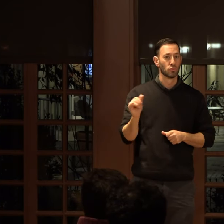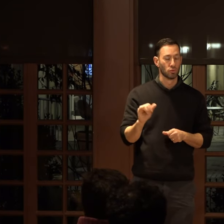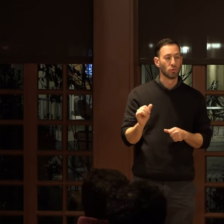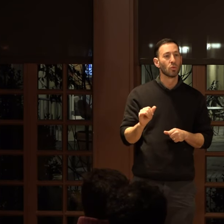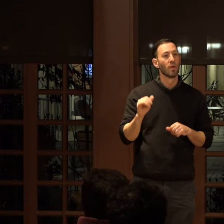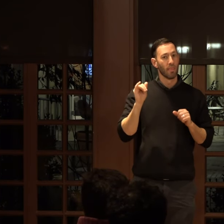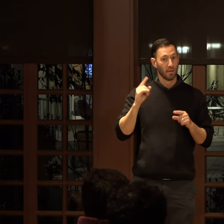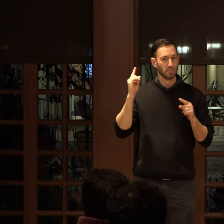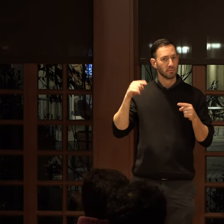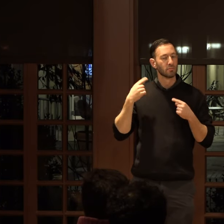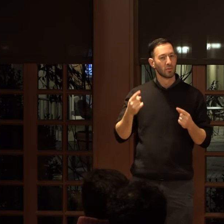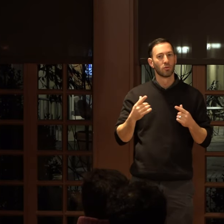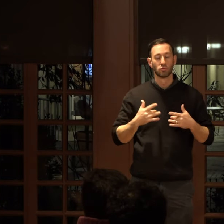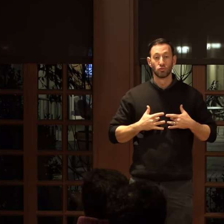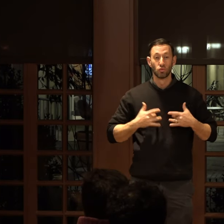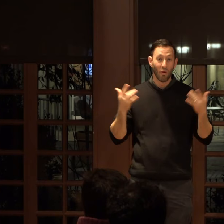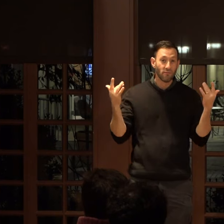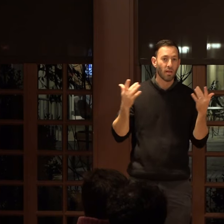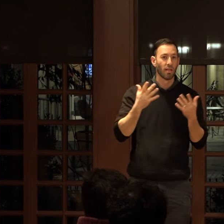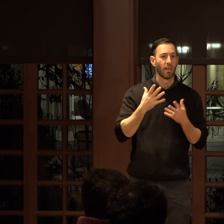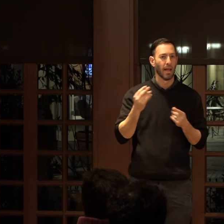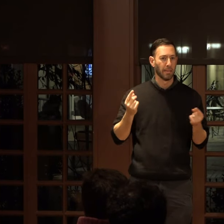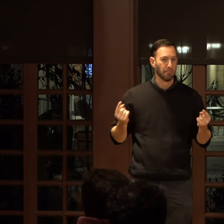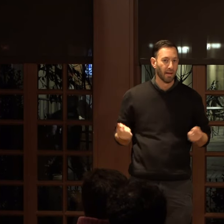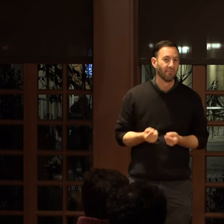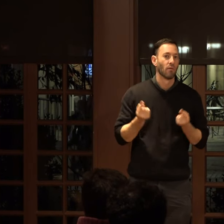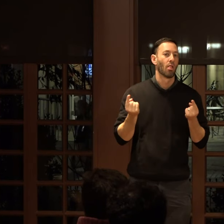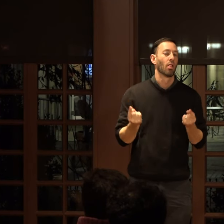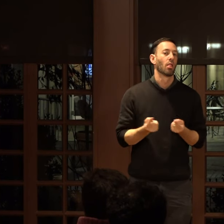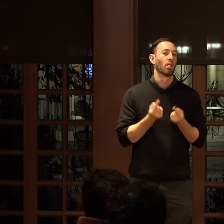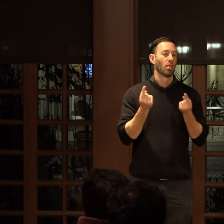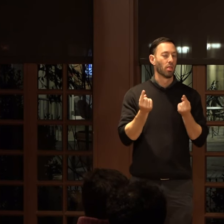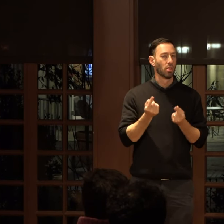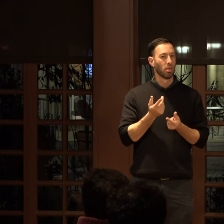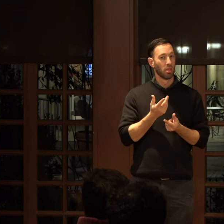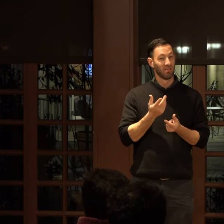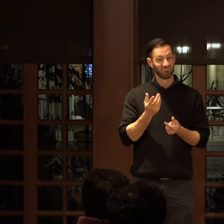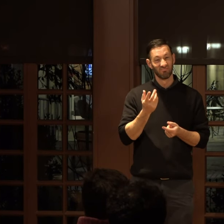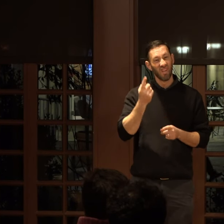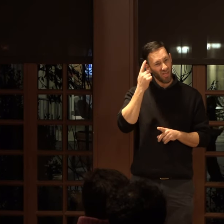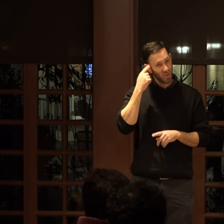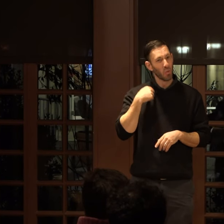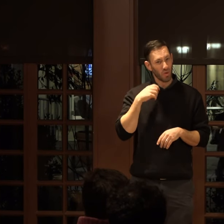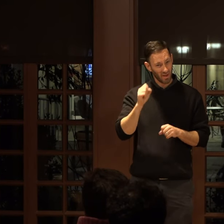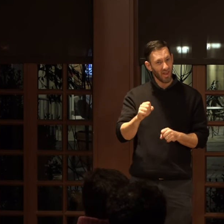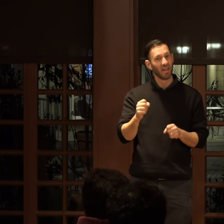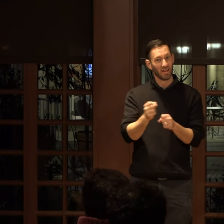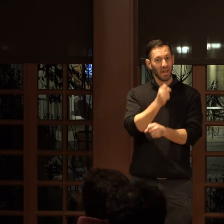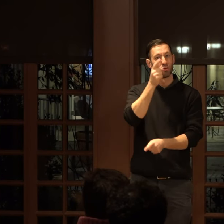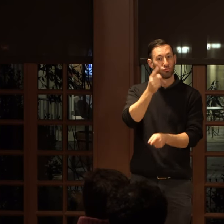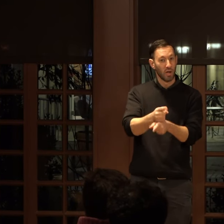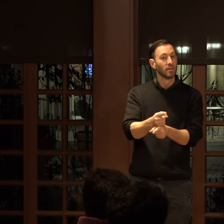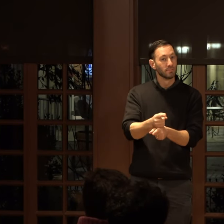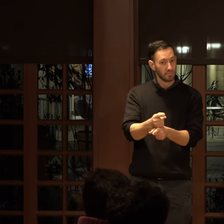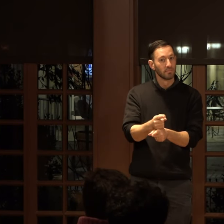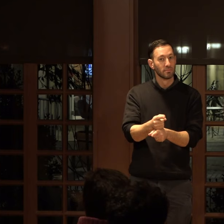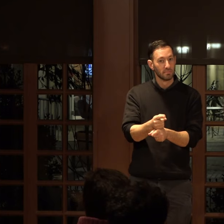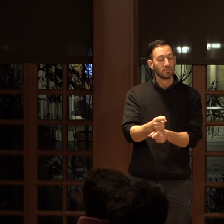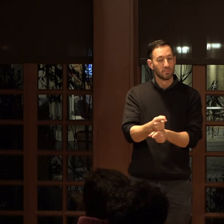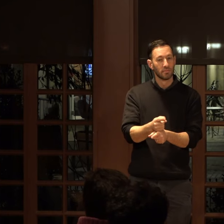which has been joyful and painful and I think, I think we could get it right, you know,